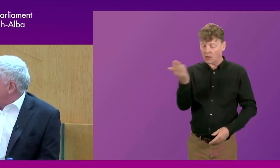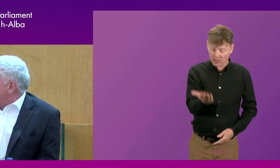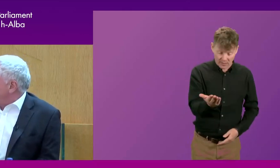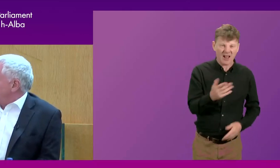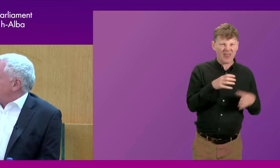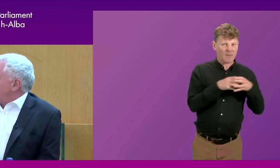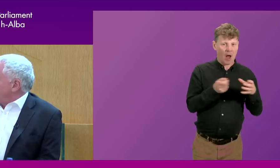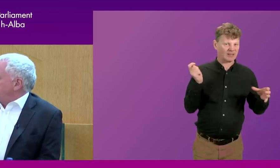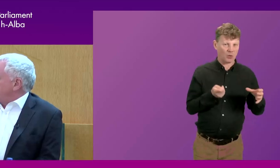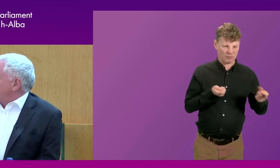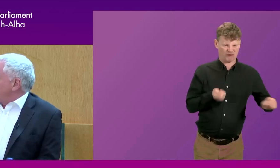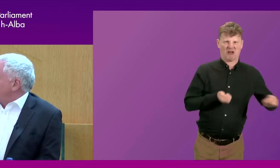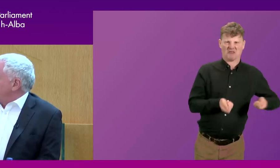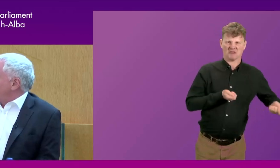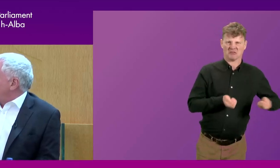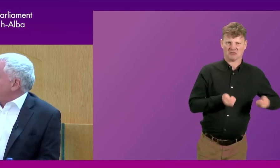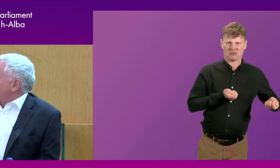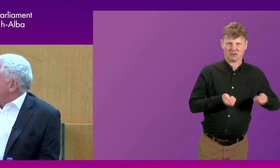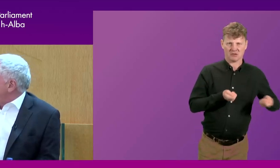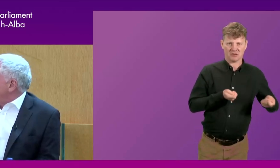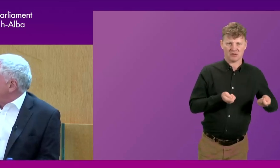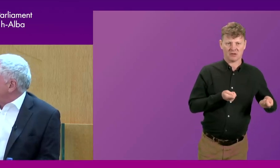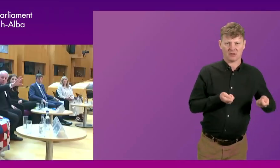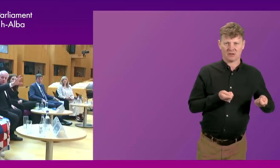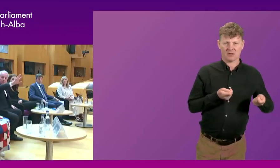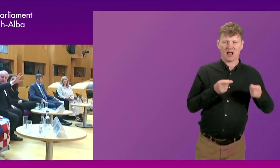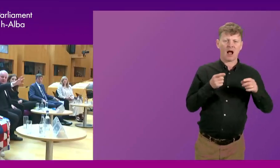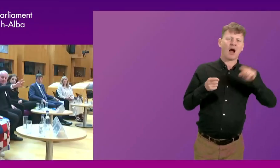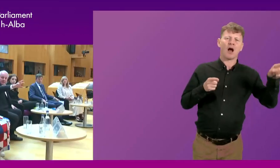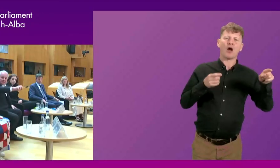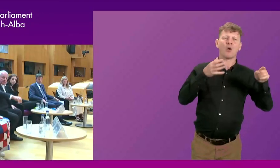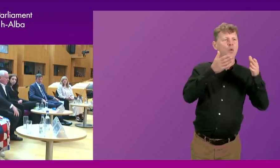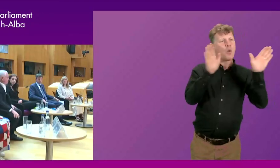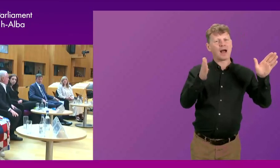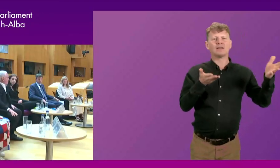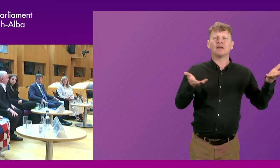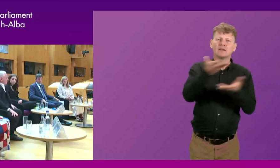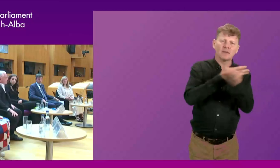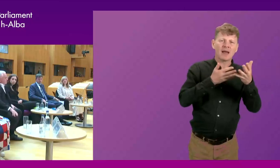party whips and a committee that looked at wider inquiries and wider debate.